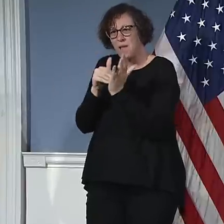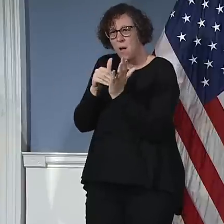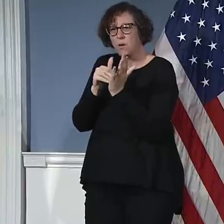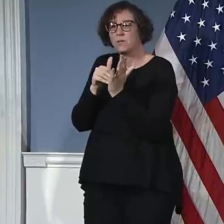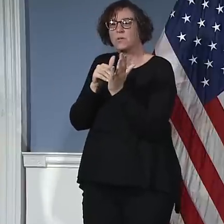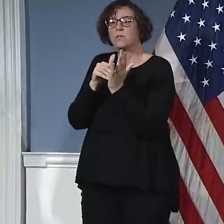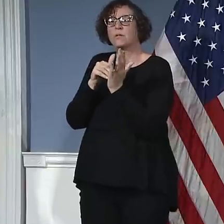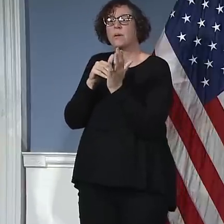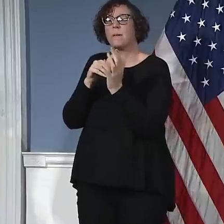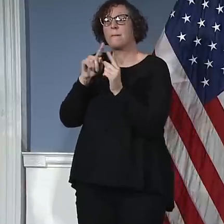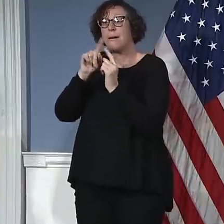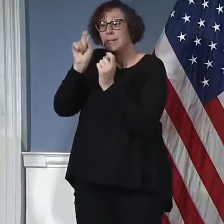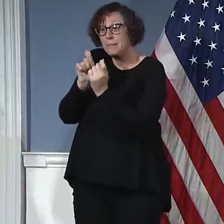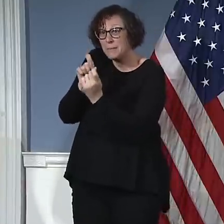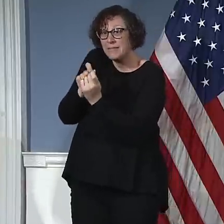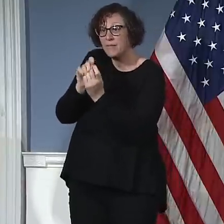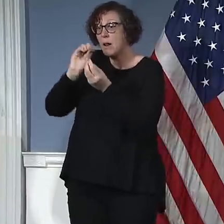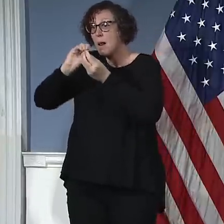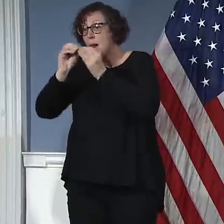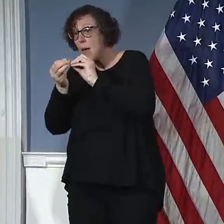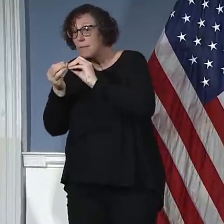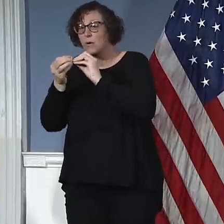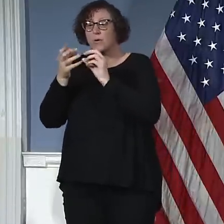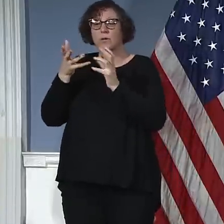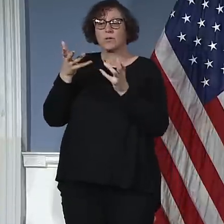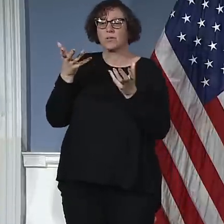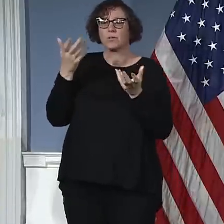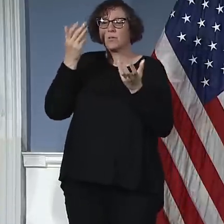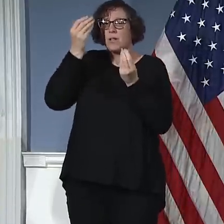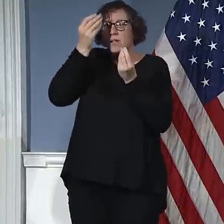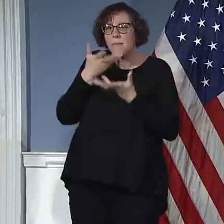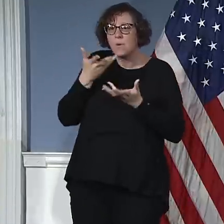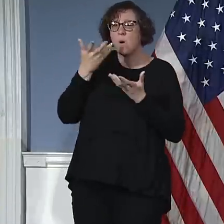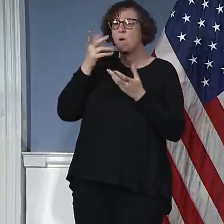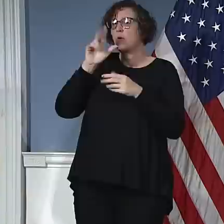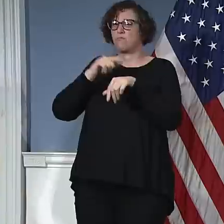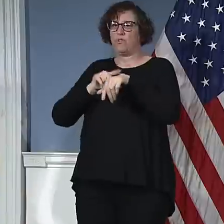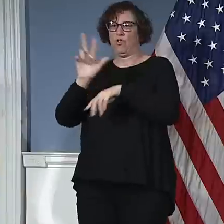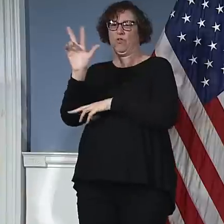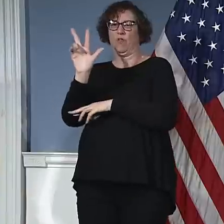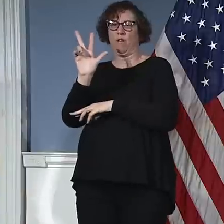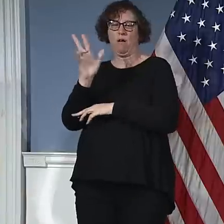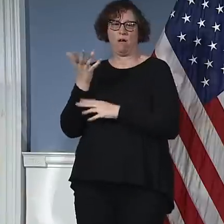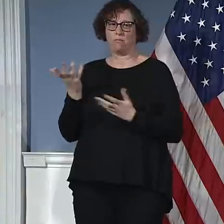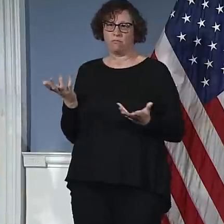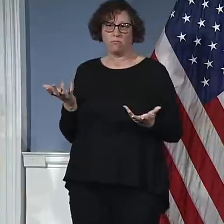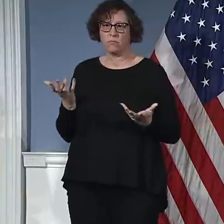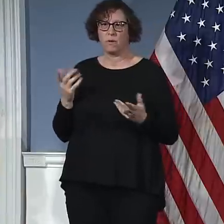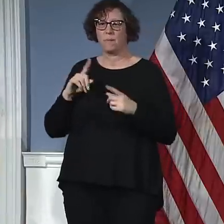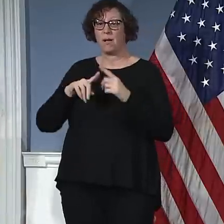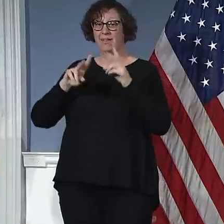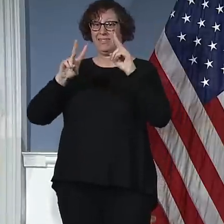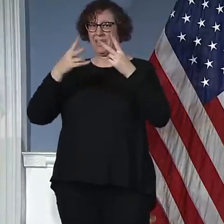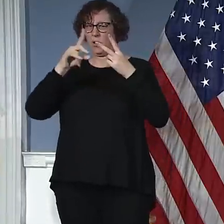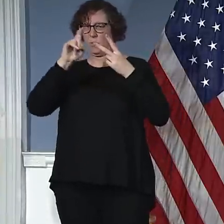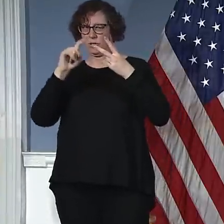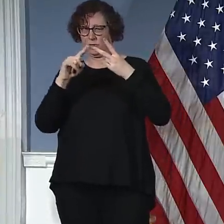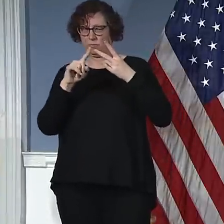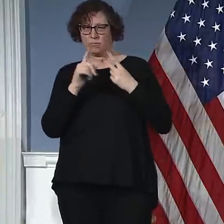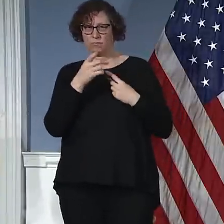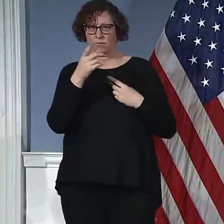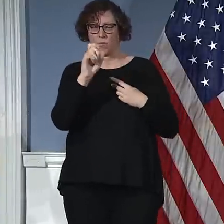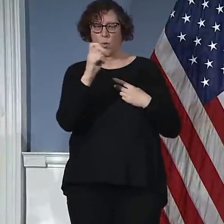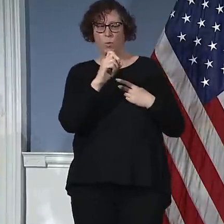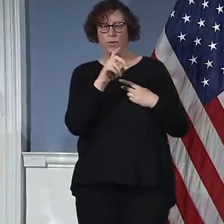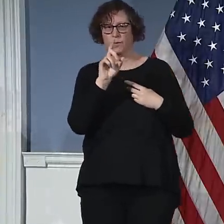that's my impression. It only came into us after 3 p.m. Okay. Thank you. And then a second question. I know you